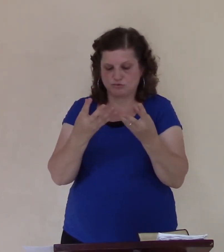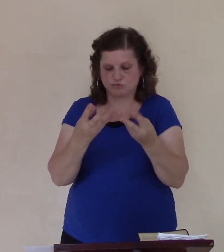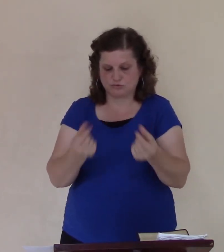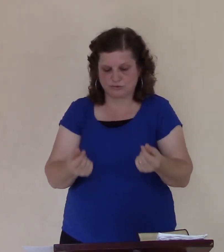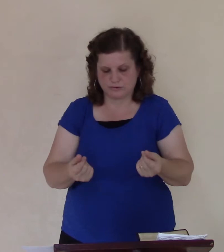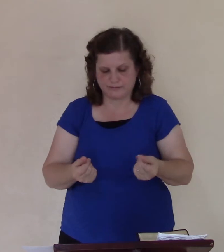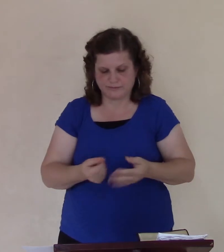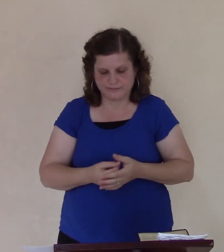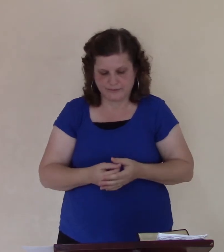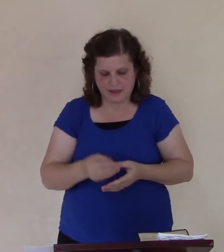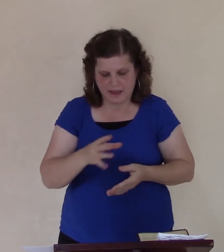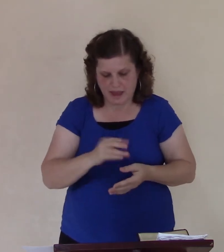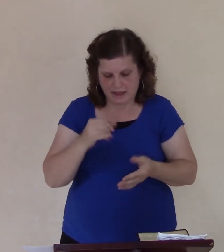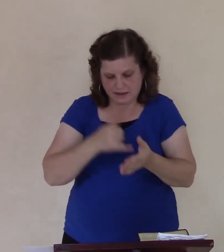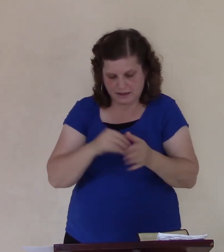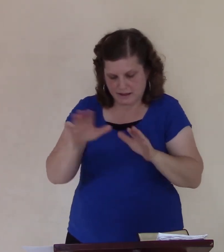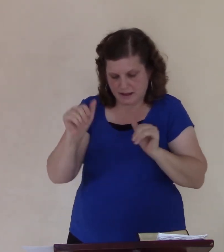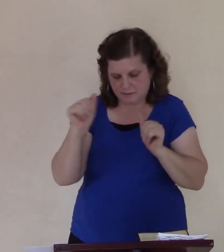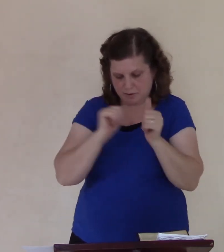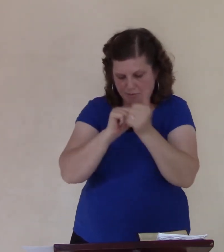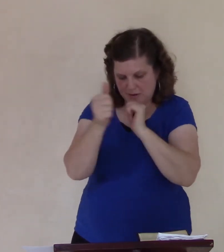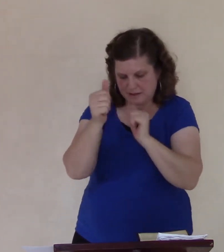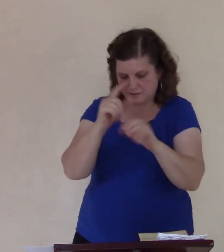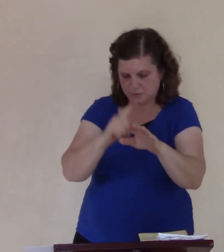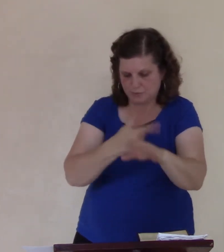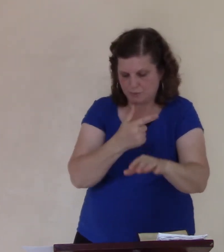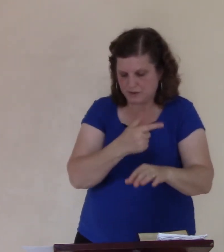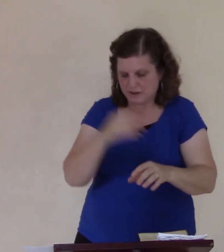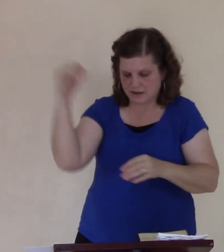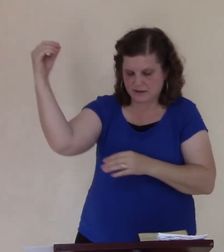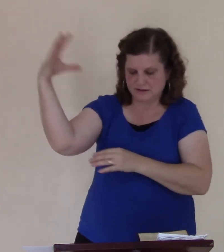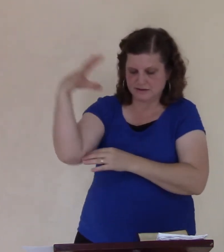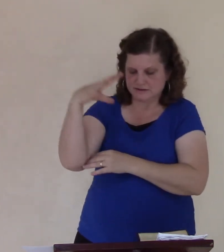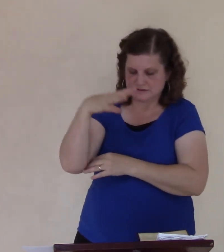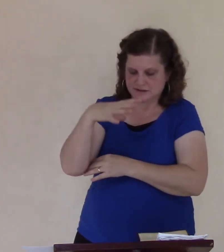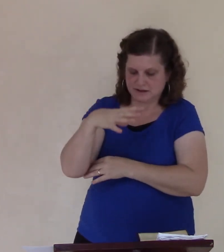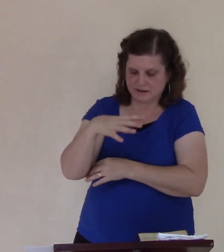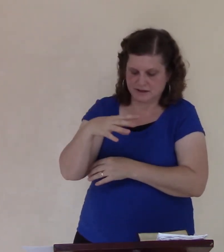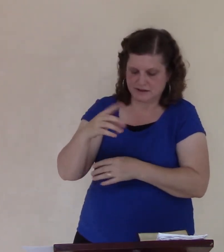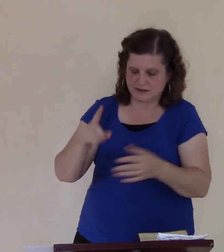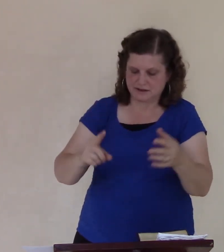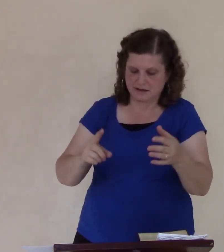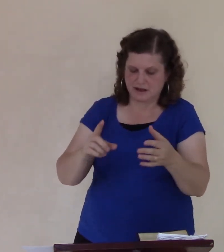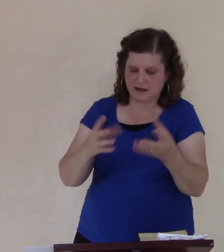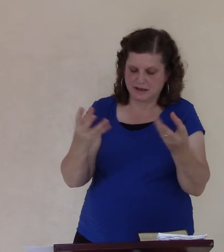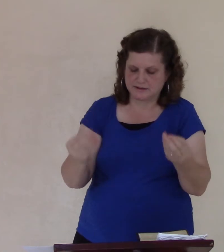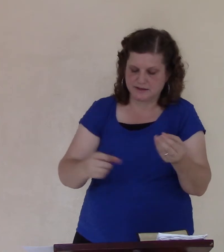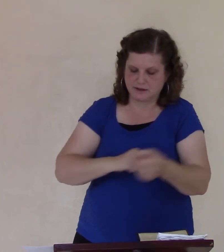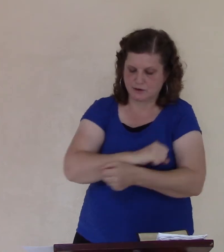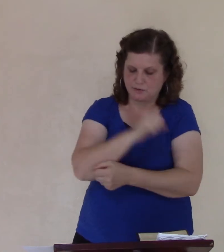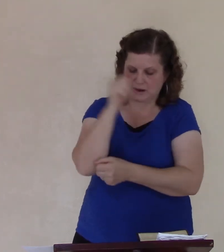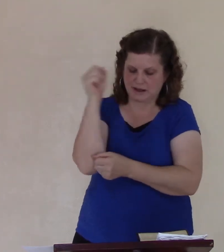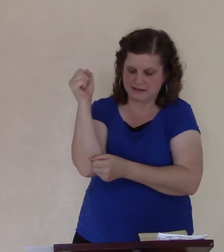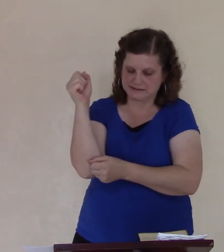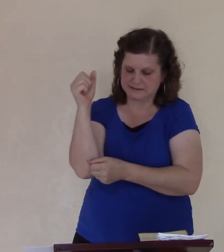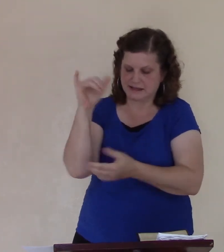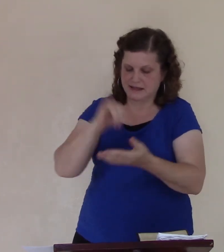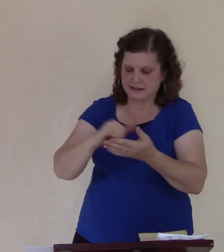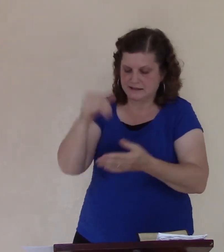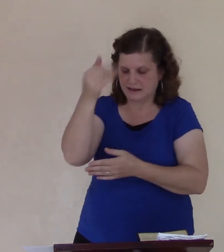upon the head of Jonah, that he came to him, and wished himself to die, and said, It was better for me to